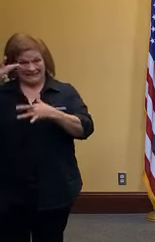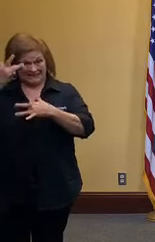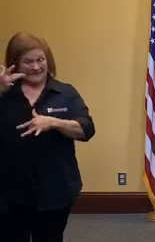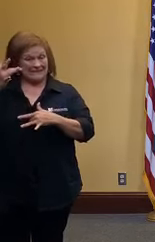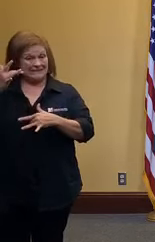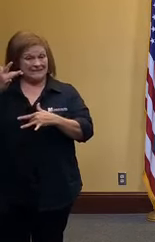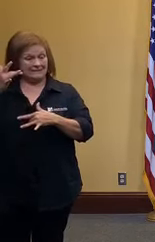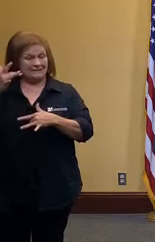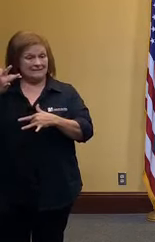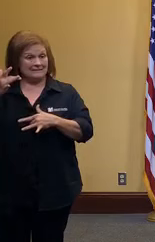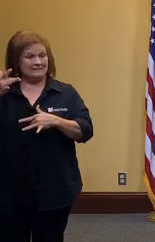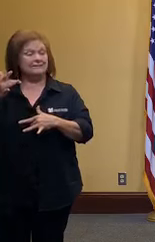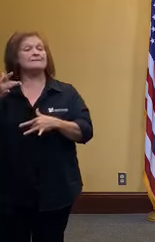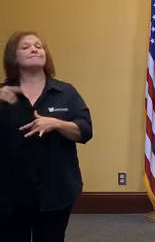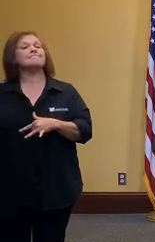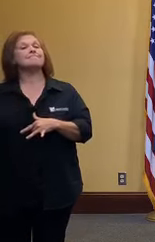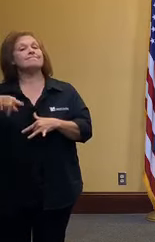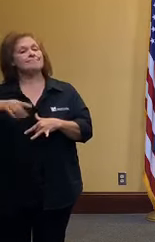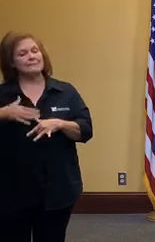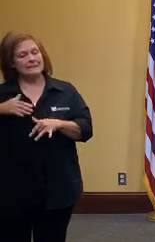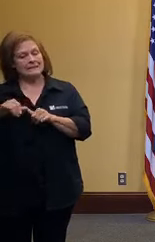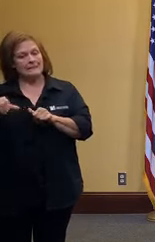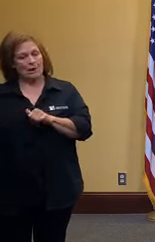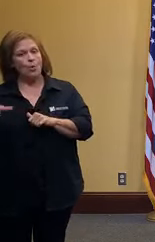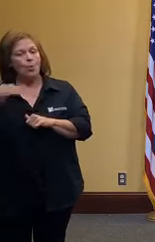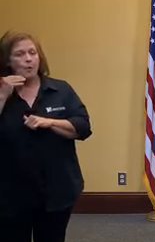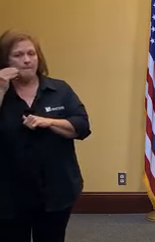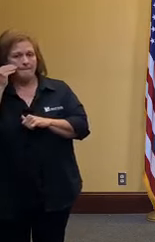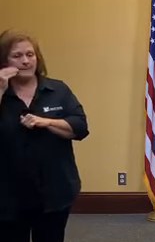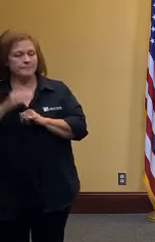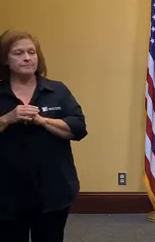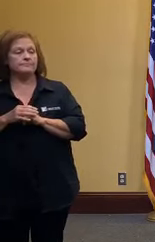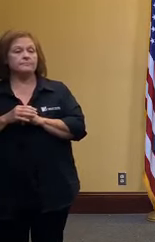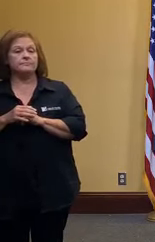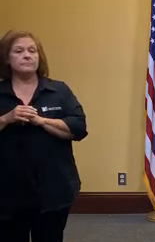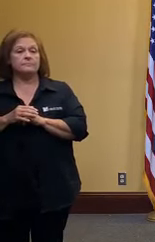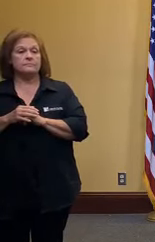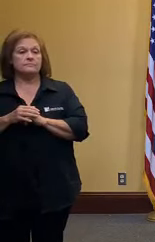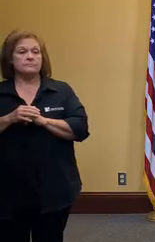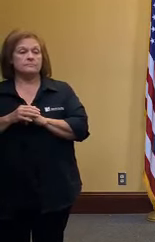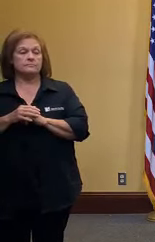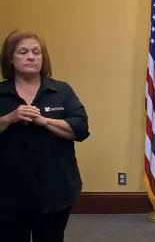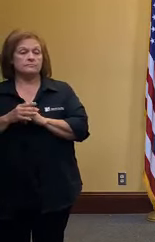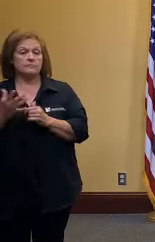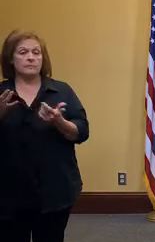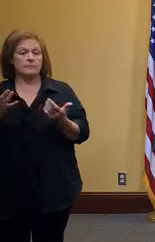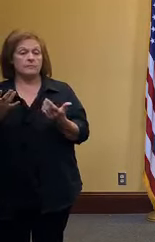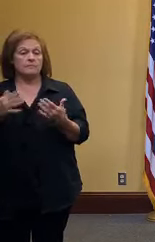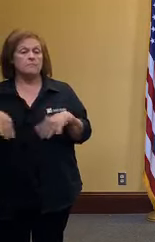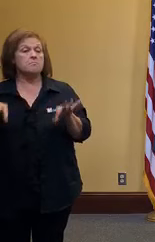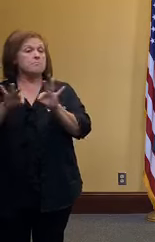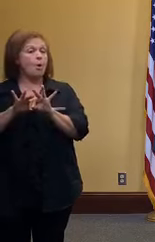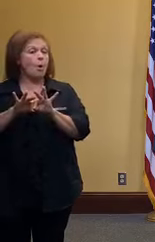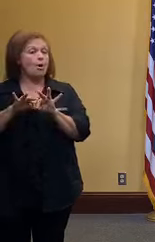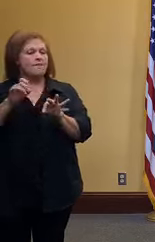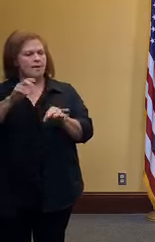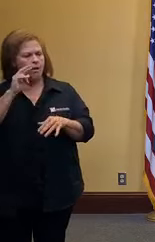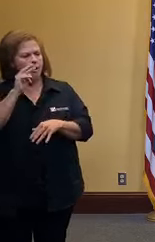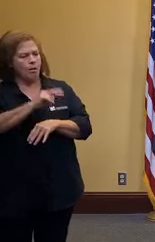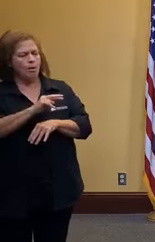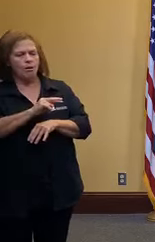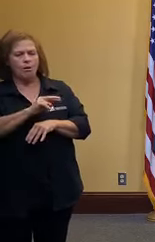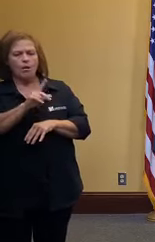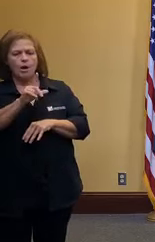hospitalization and death need to still stay home what we want to do is look at those low risk